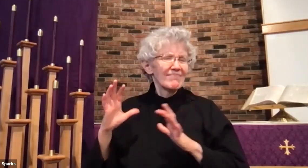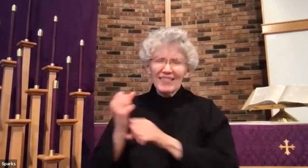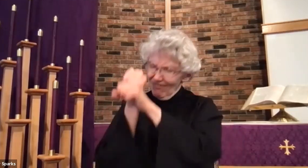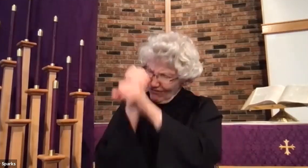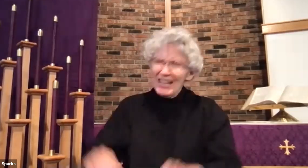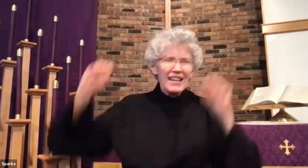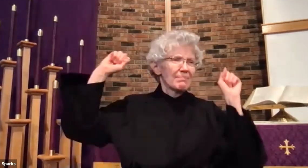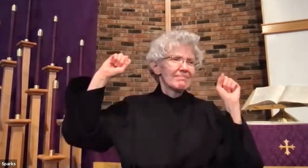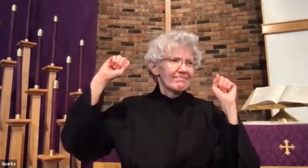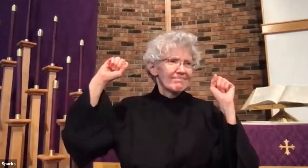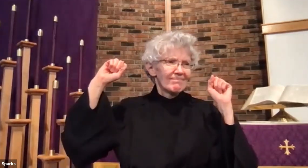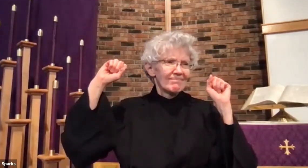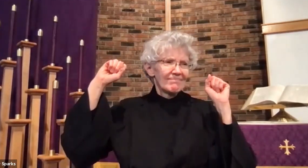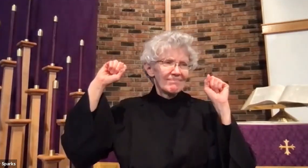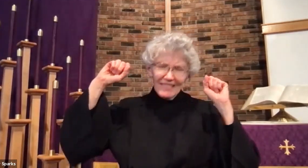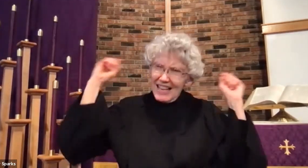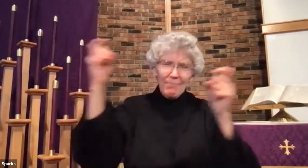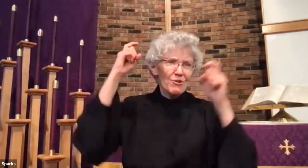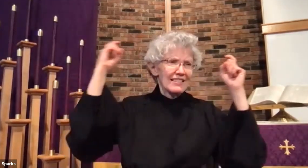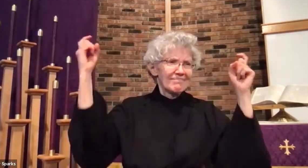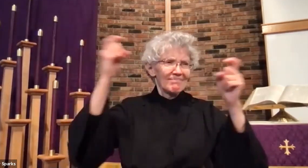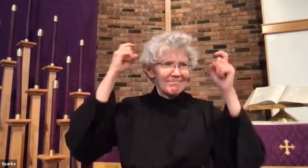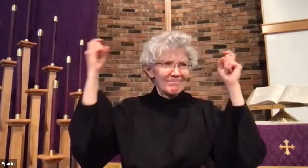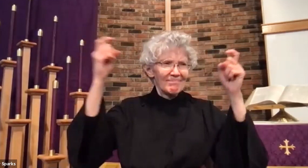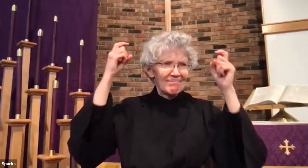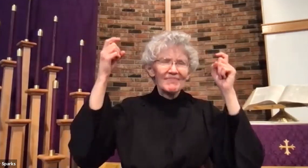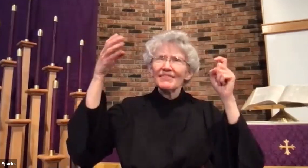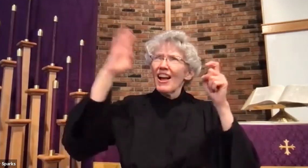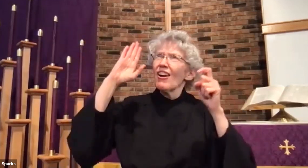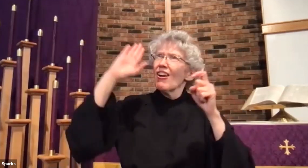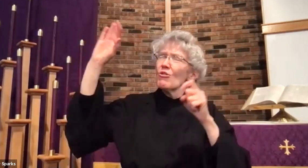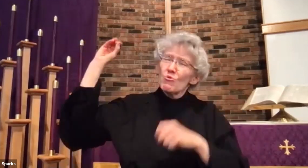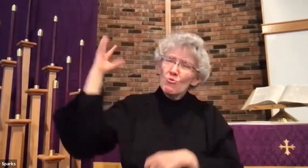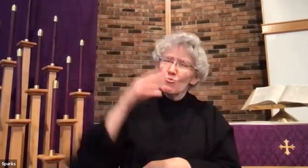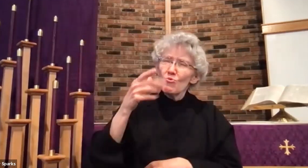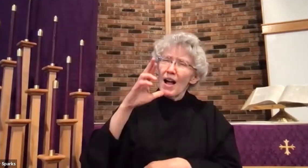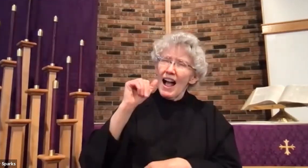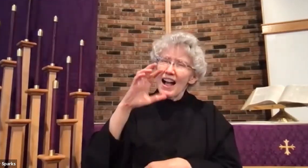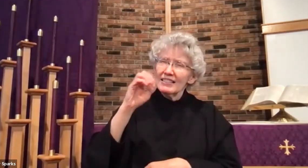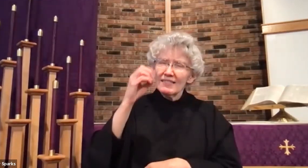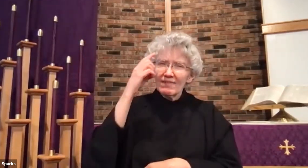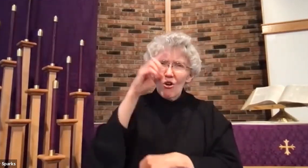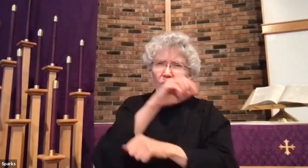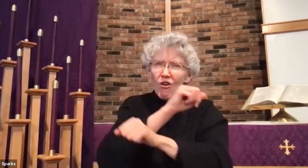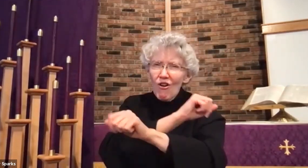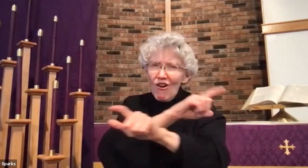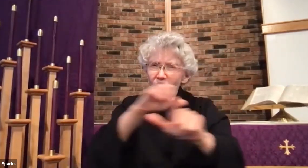We break free from that for the purpose of celebrating that God's grace is given